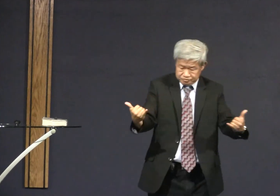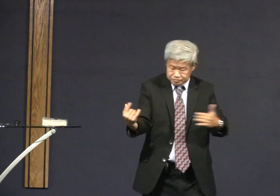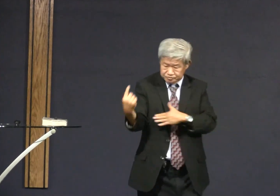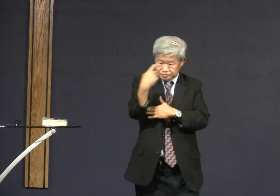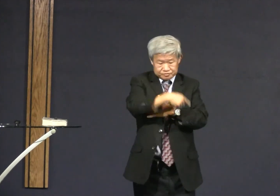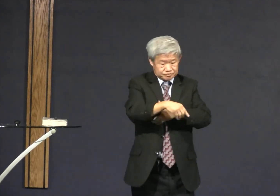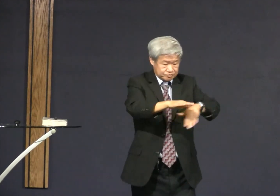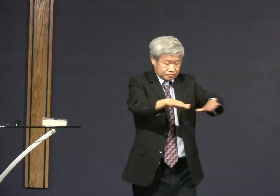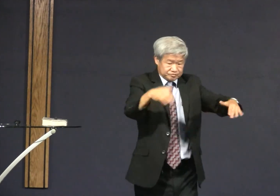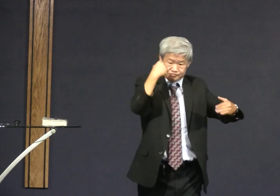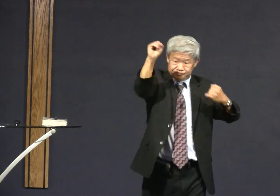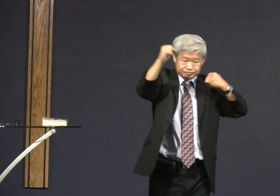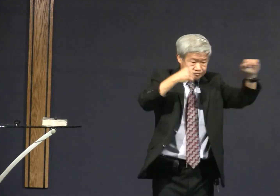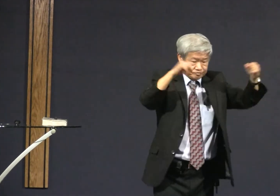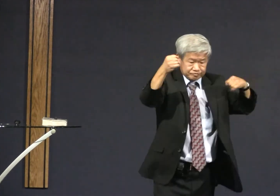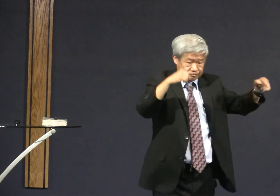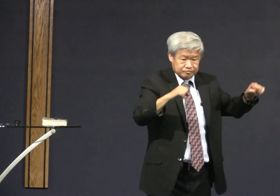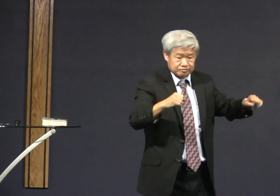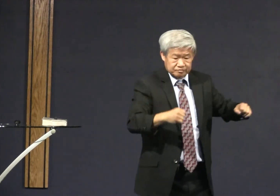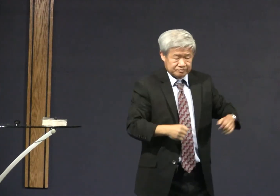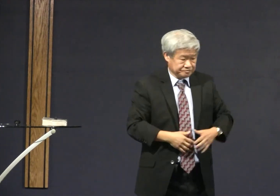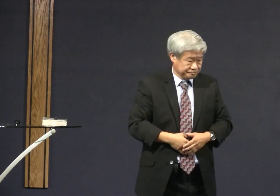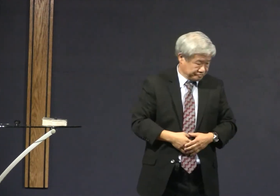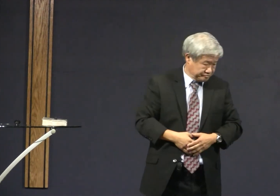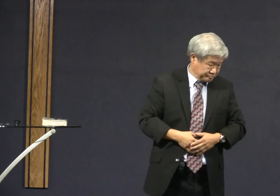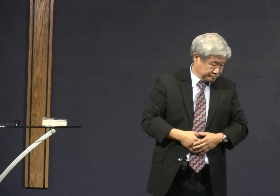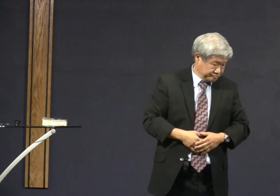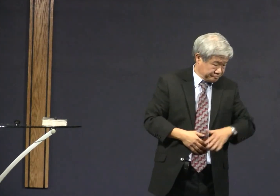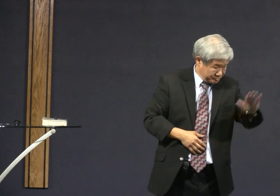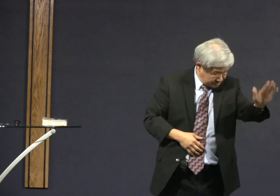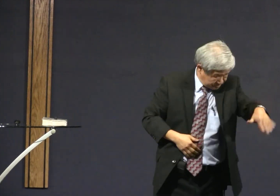so today children are disobedient